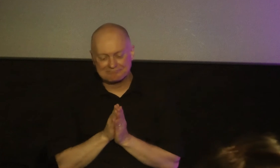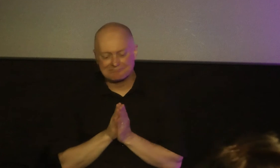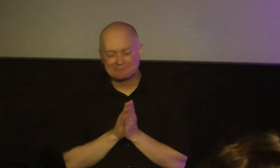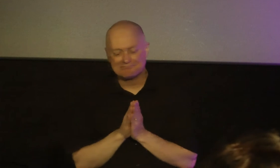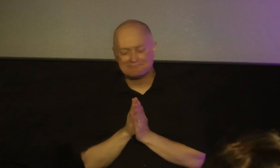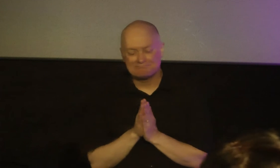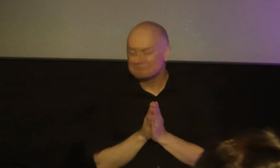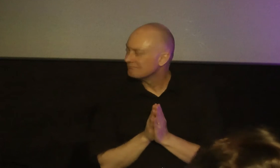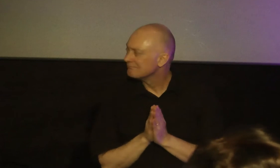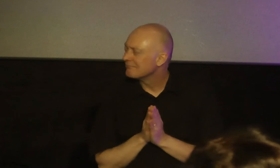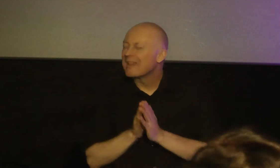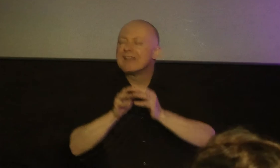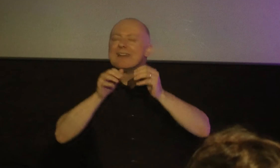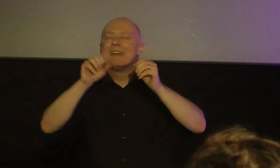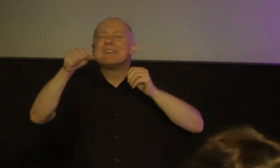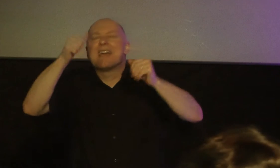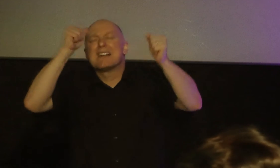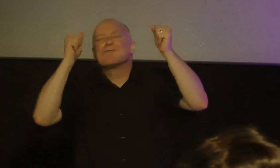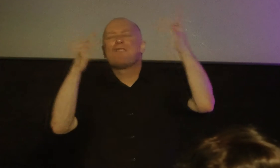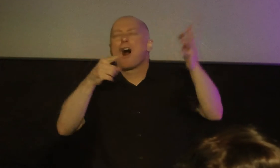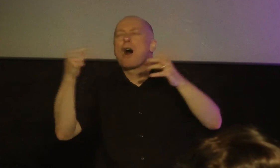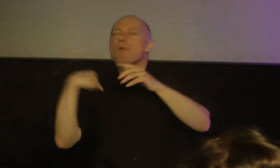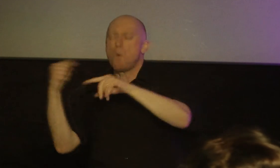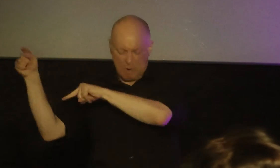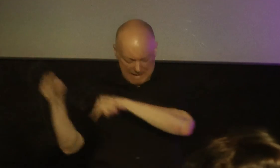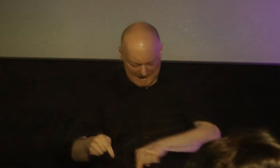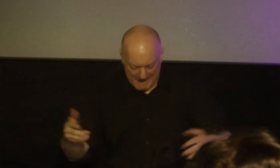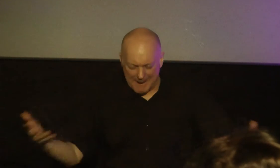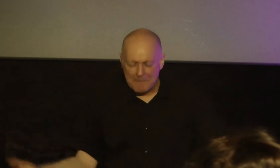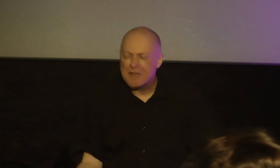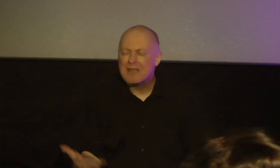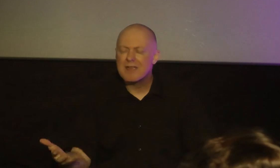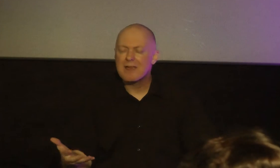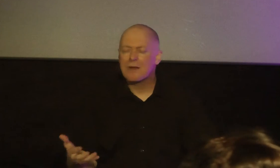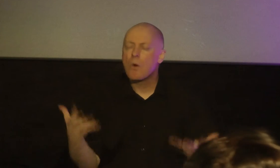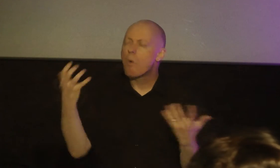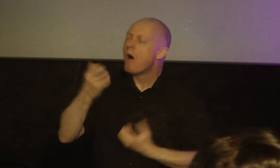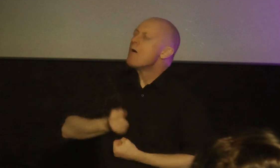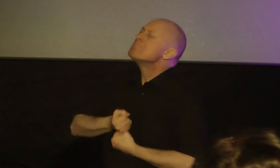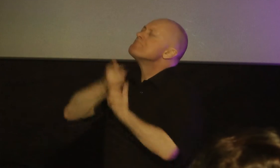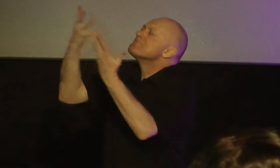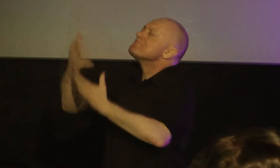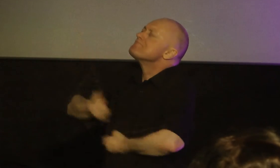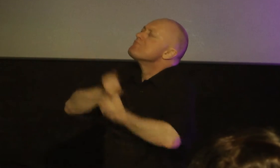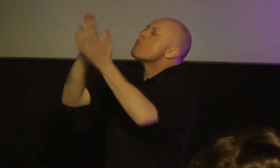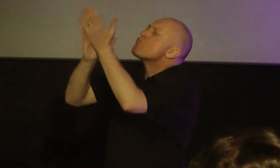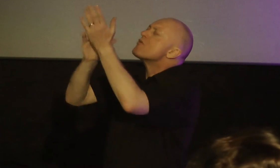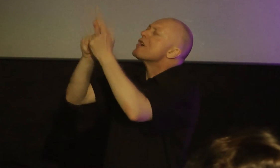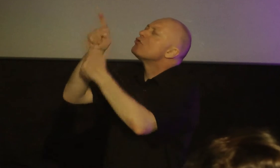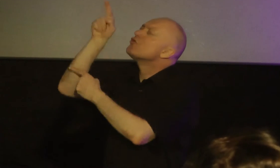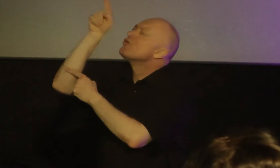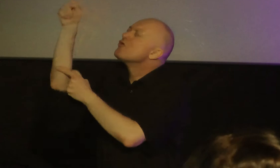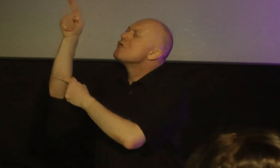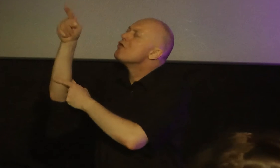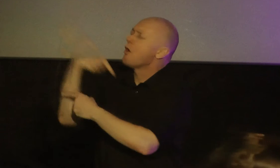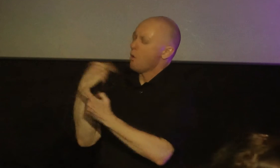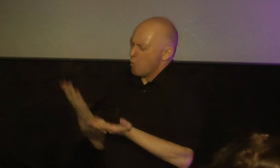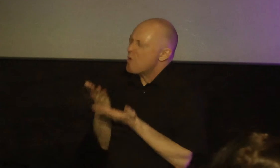yes father we have come here to pour out our praise we offer you our worship